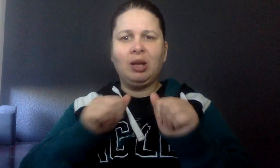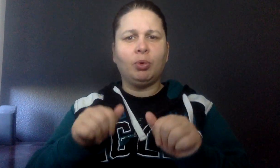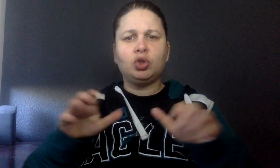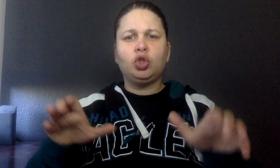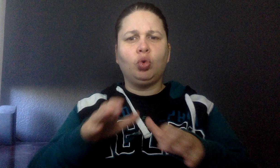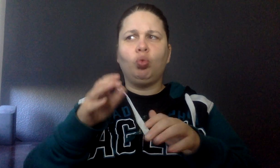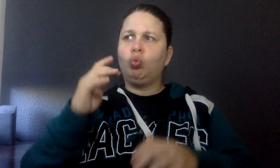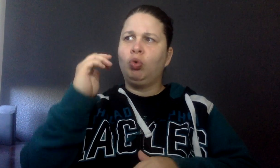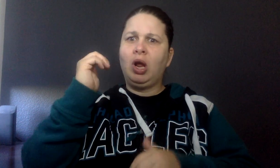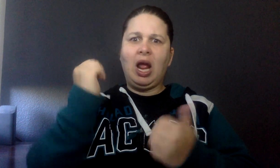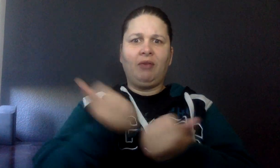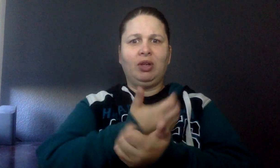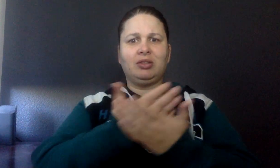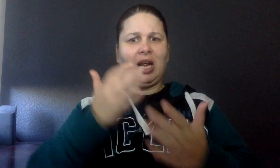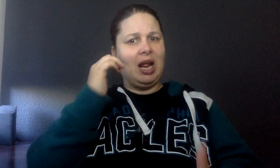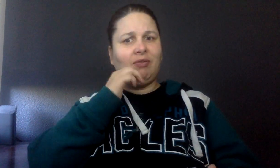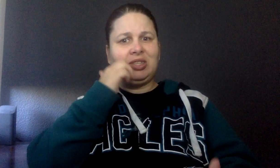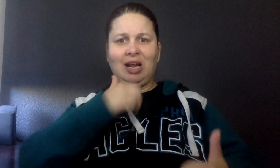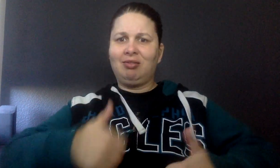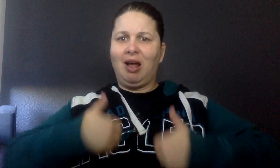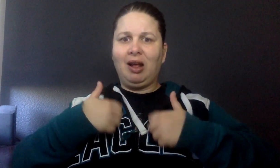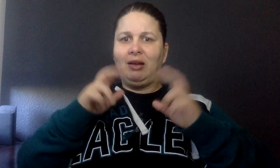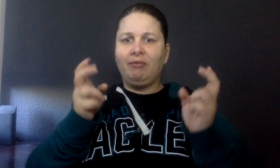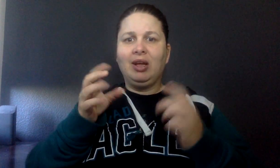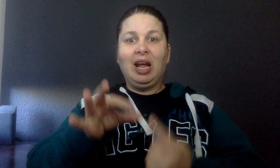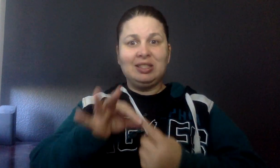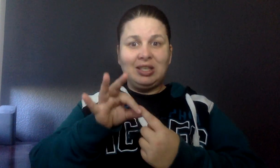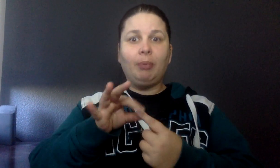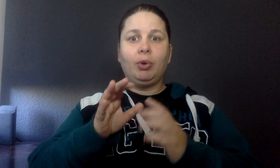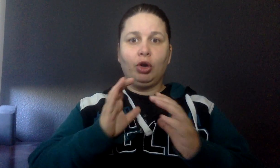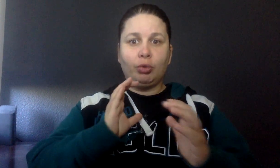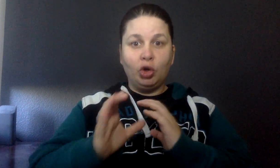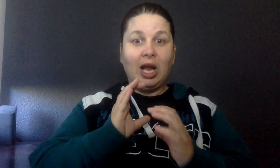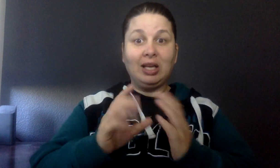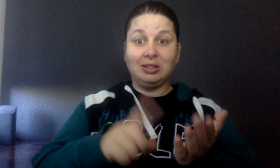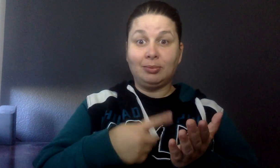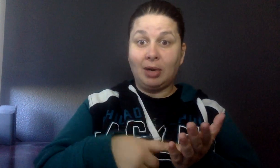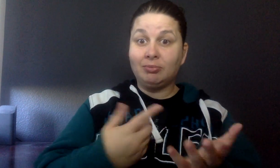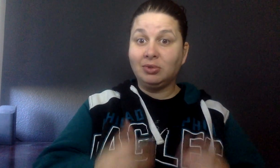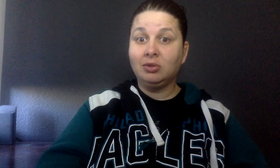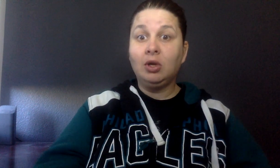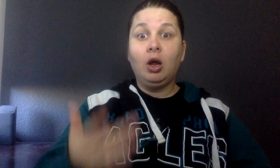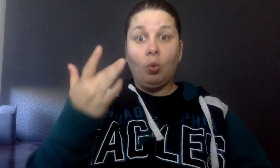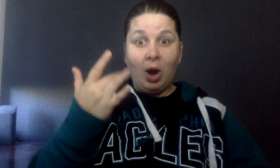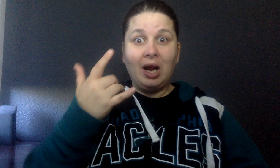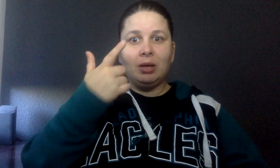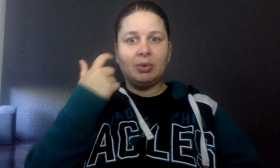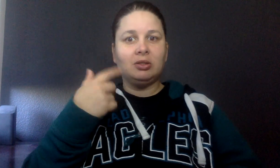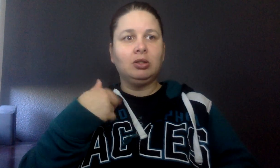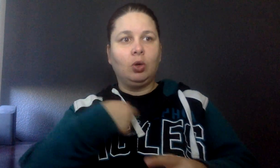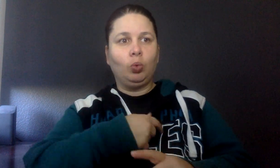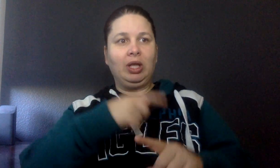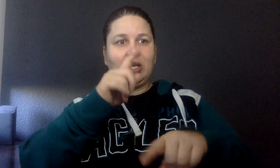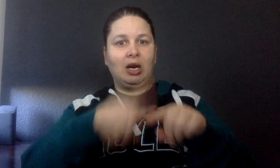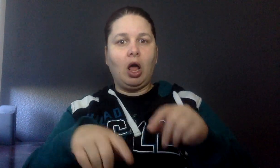able to do everyday life. Except for education. Why? Because we cannot